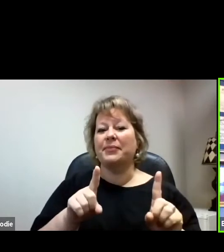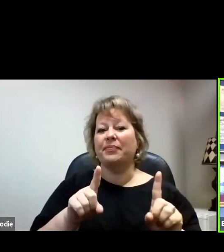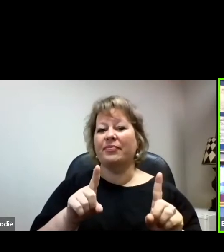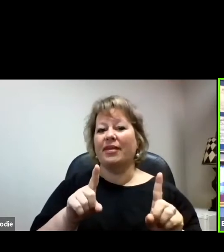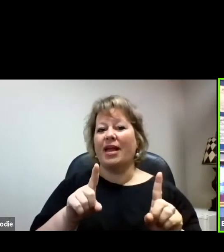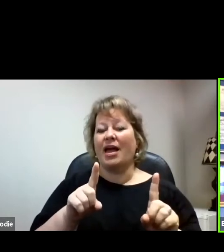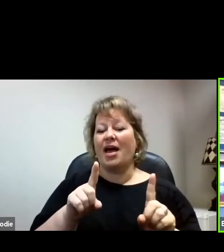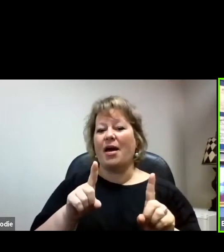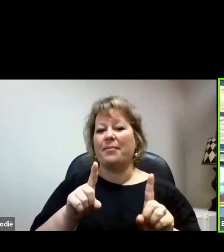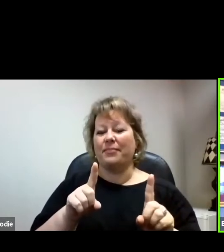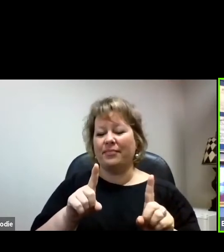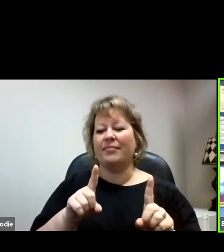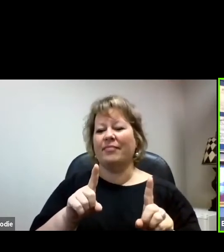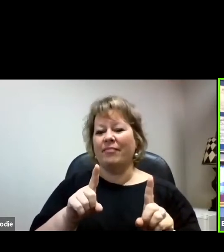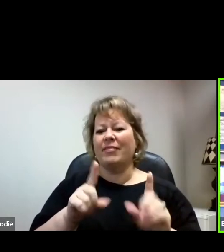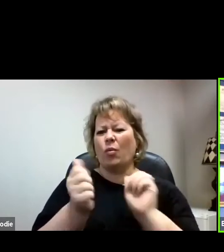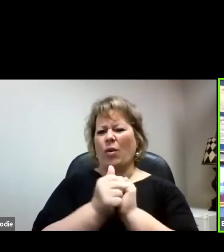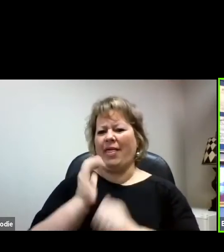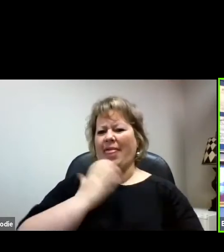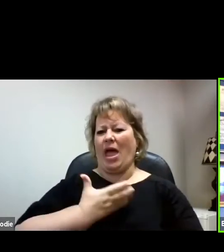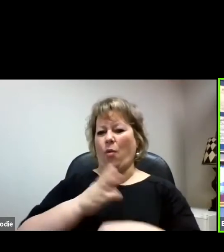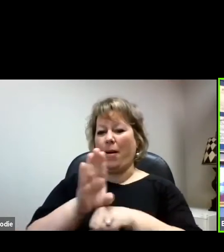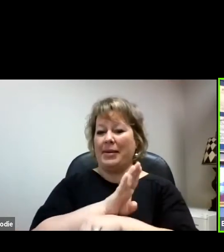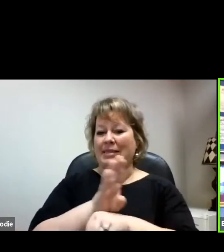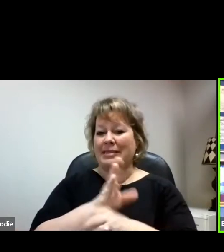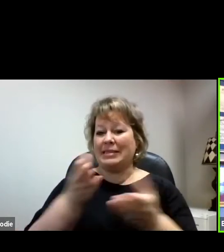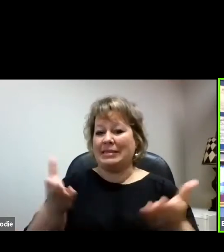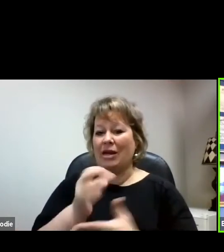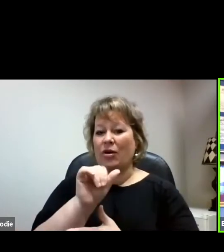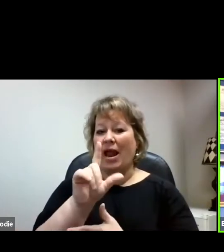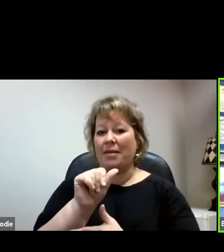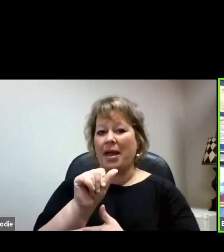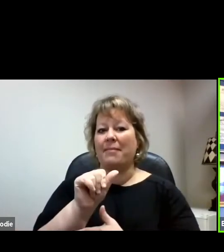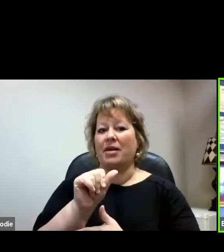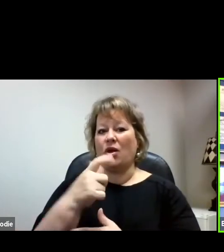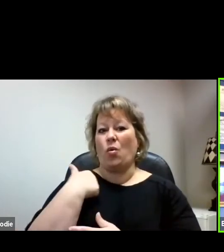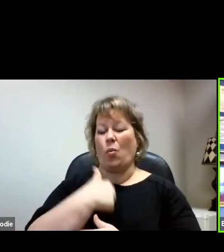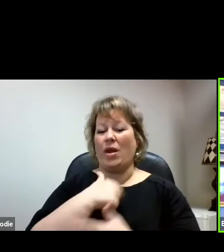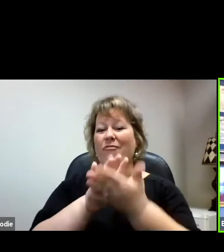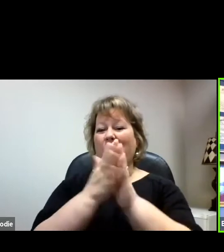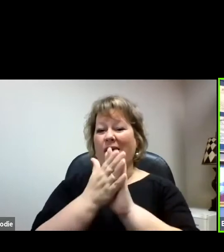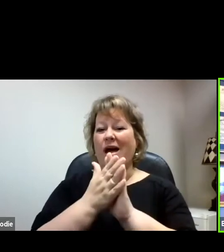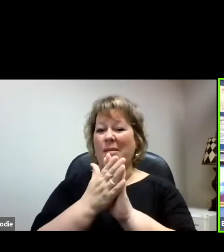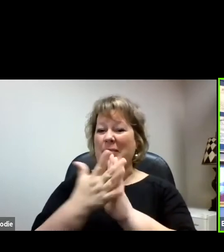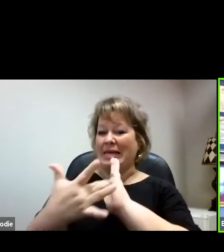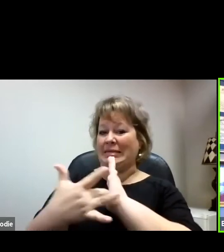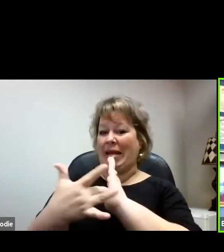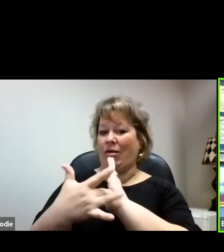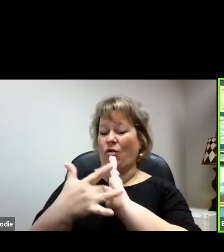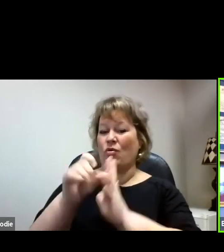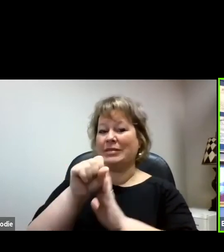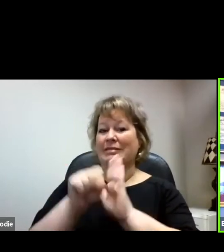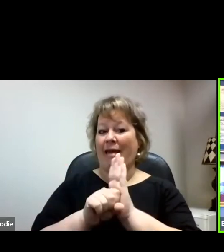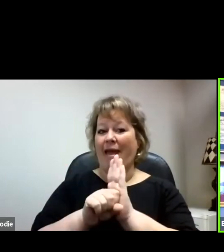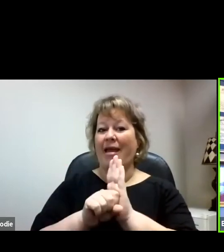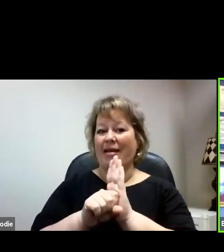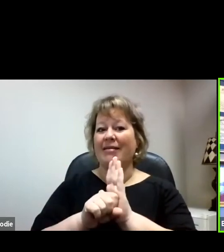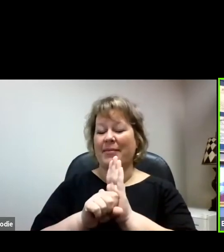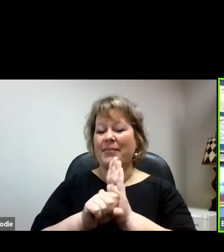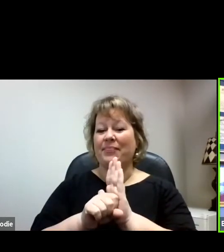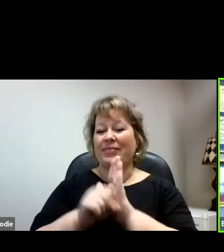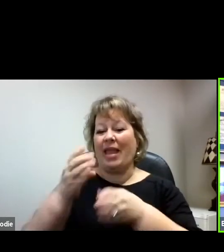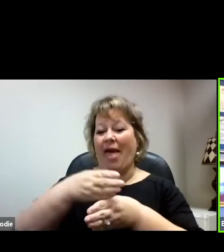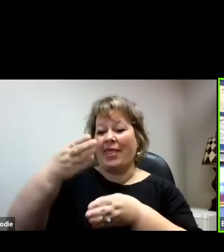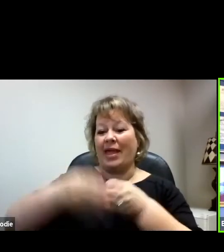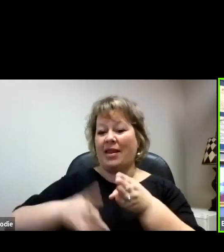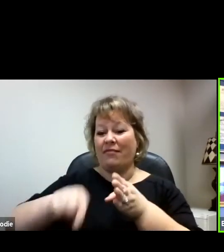businesses in Alabama, we are certainly, we have certainly become a technical state. We, at the end of this year, will